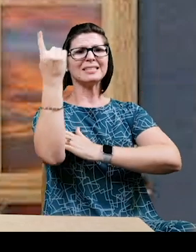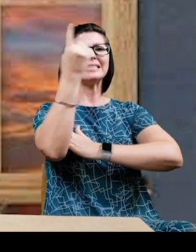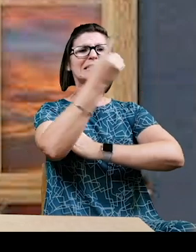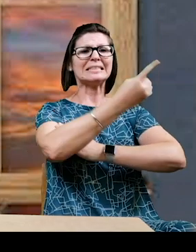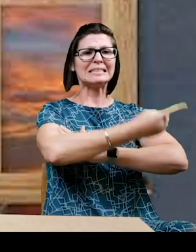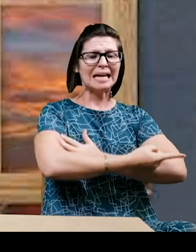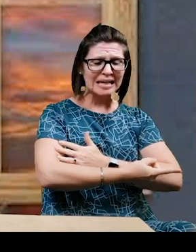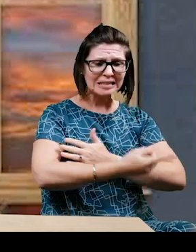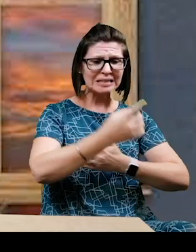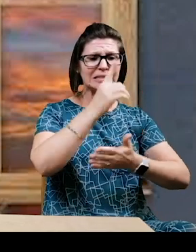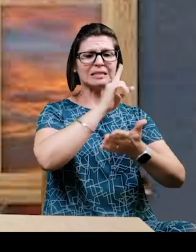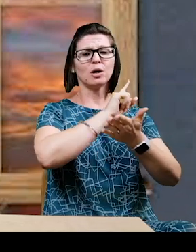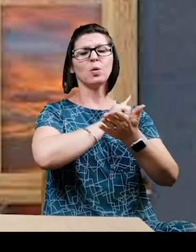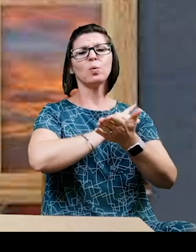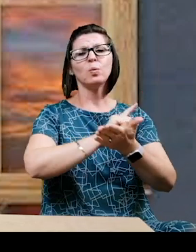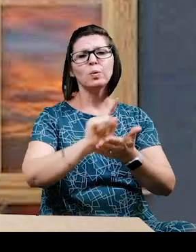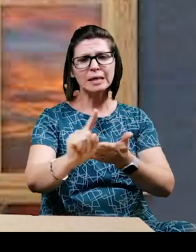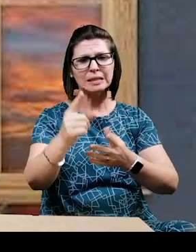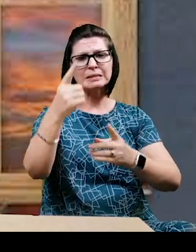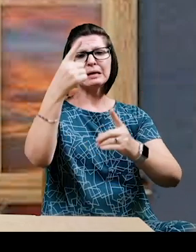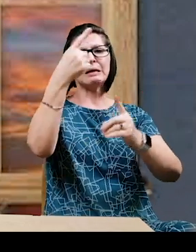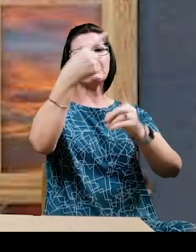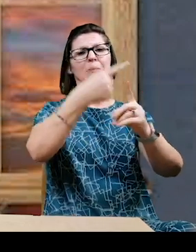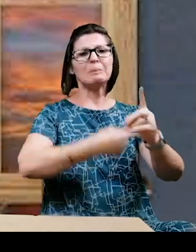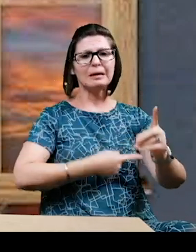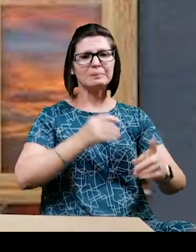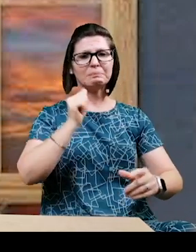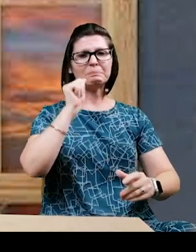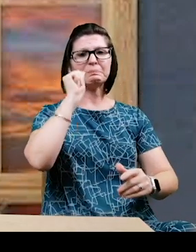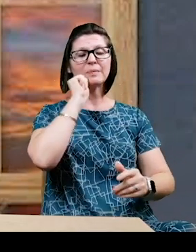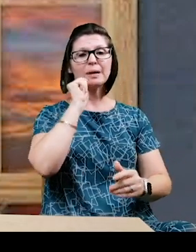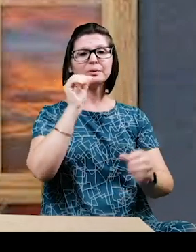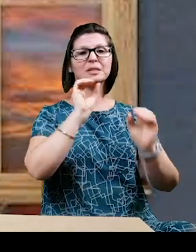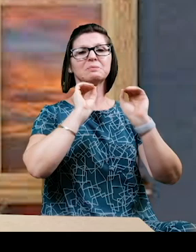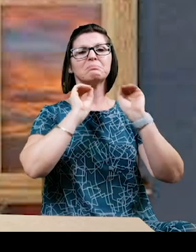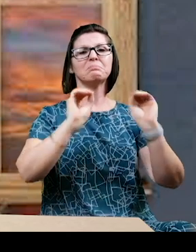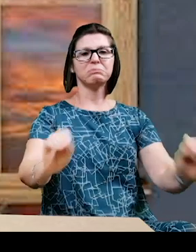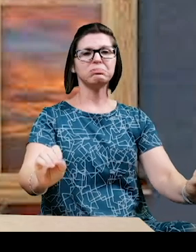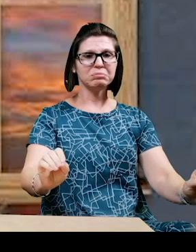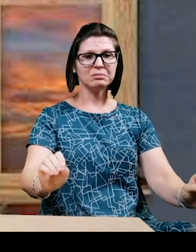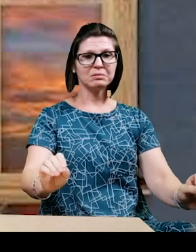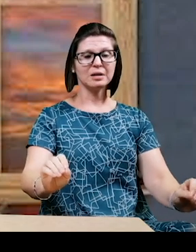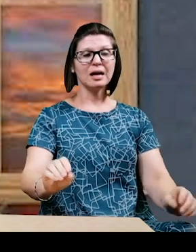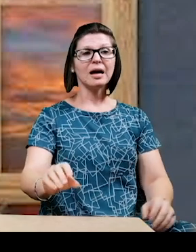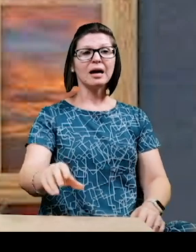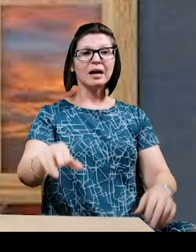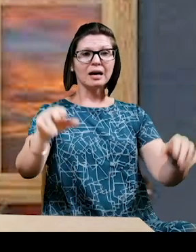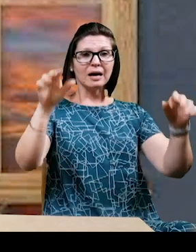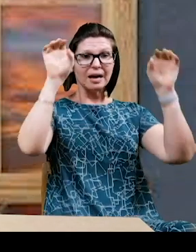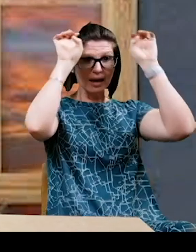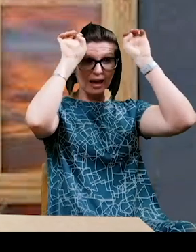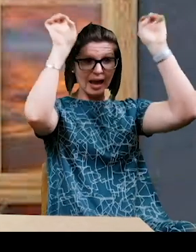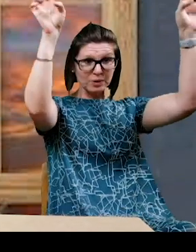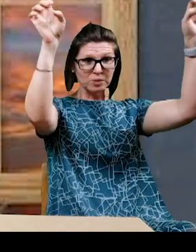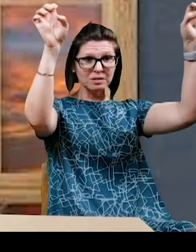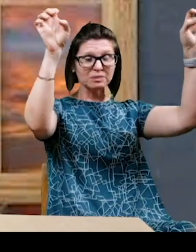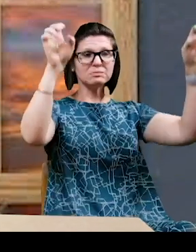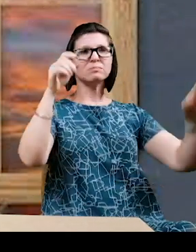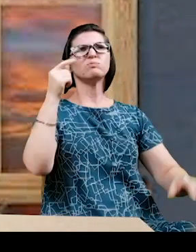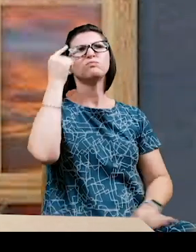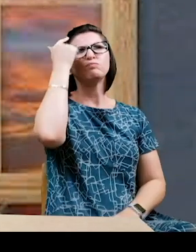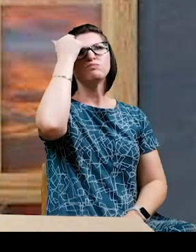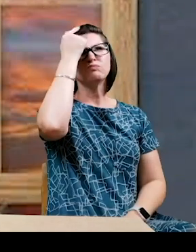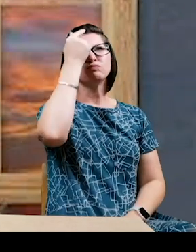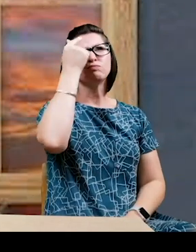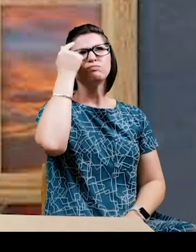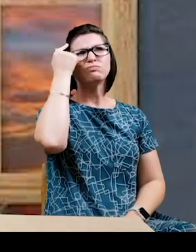and months. Abilene did not come. Edward, for lack of anything better to do, began to think.